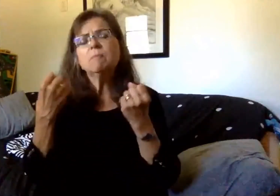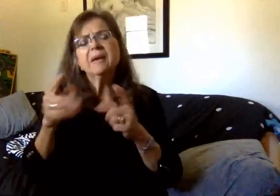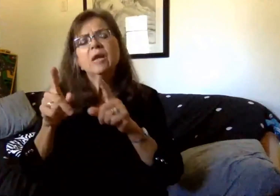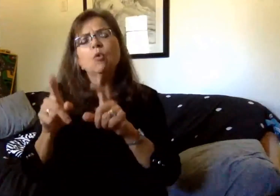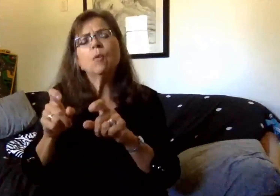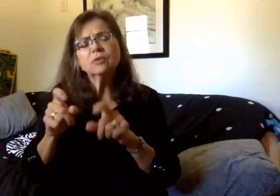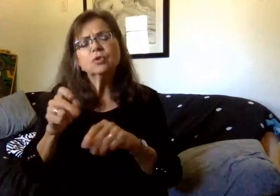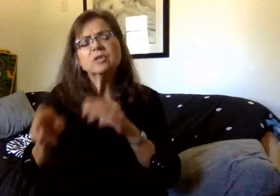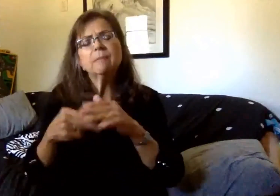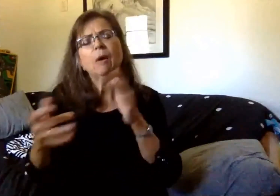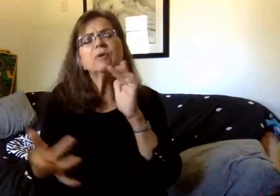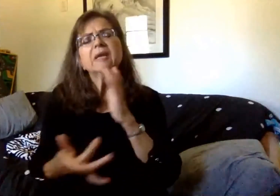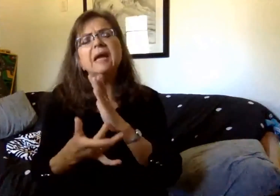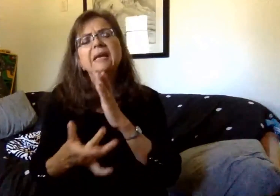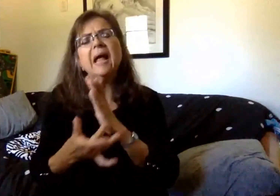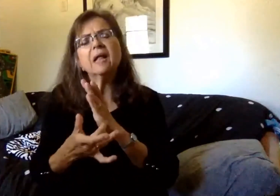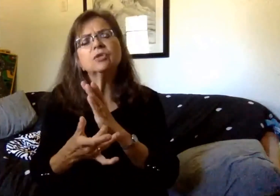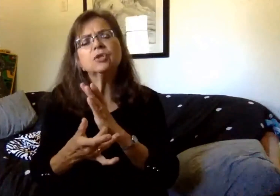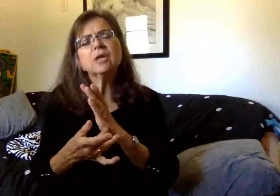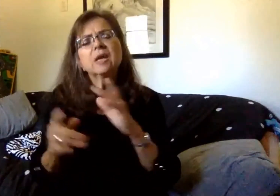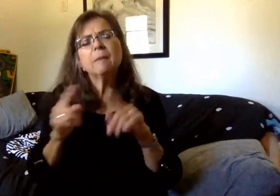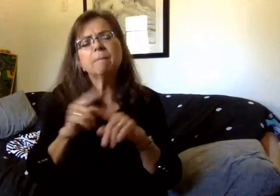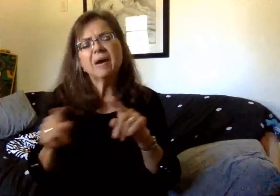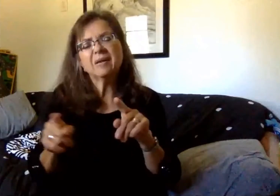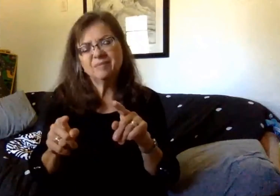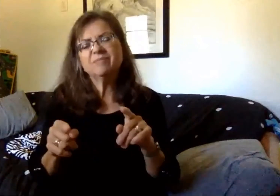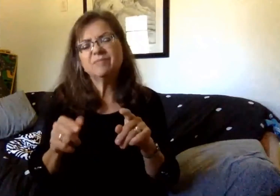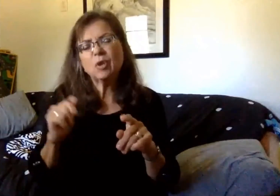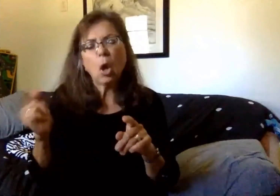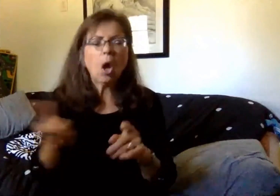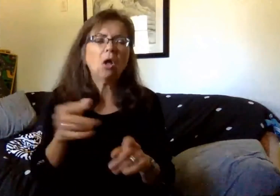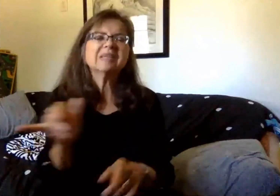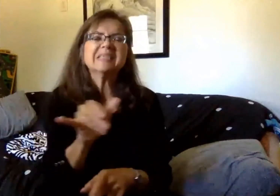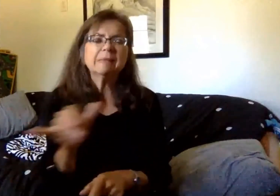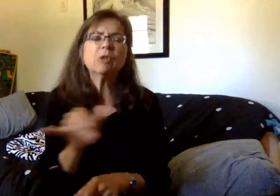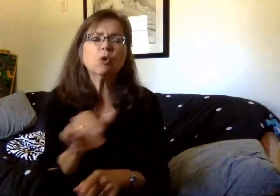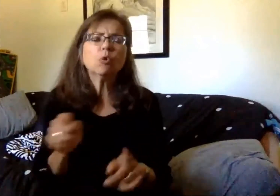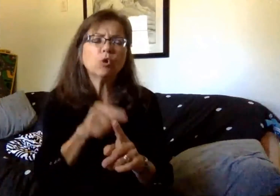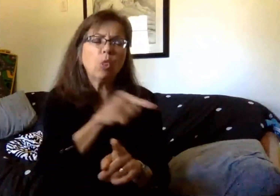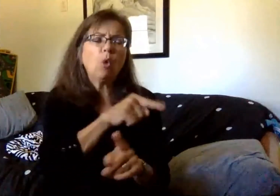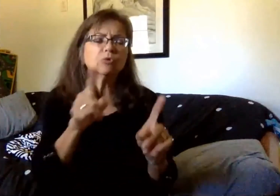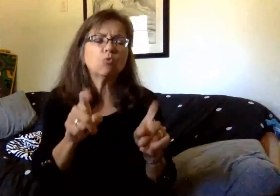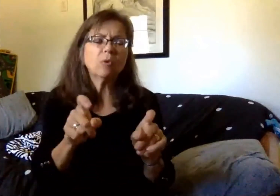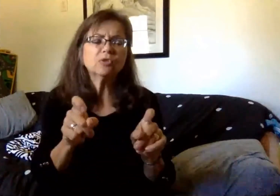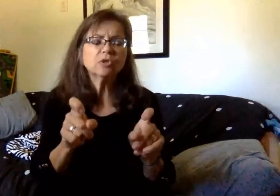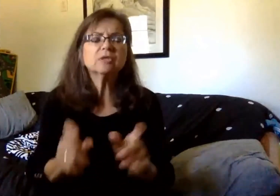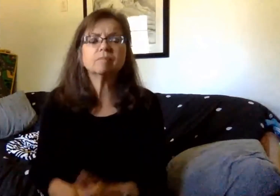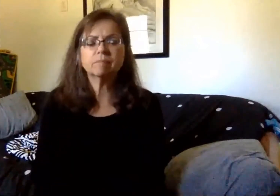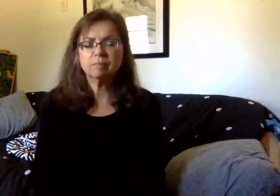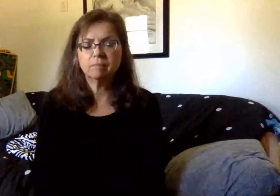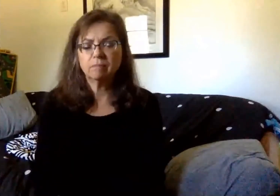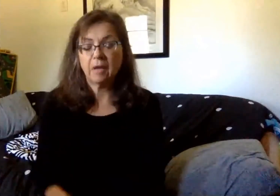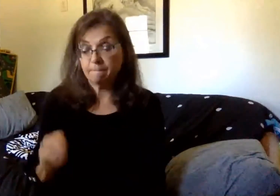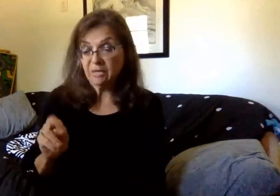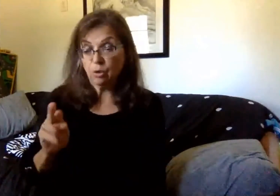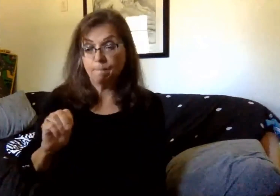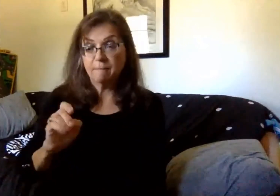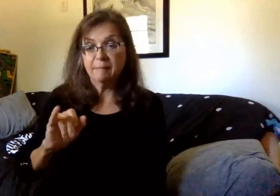technology, really there were variations of those questions that I just shared with you. Thank you, Mr. Milgate. Thank you, sir.